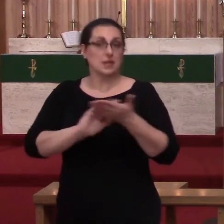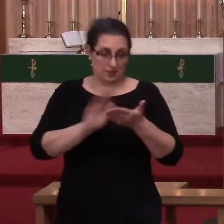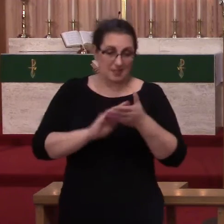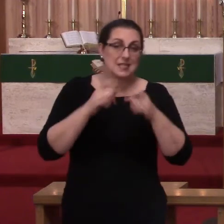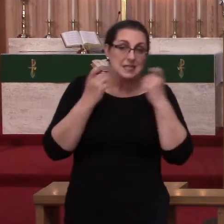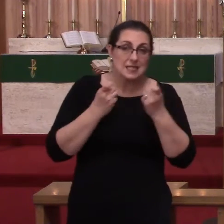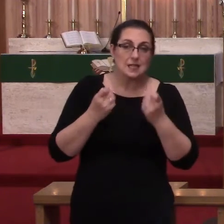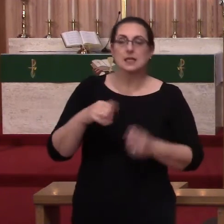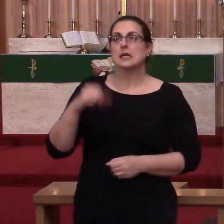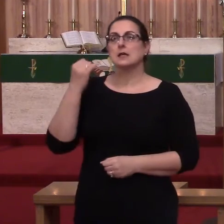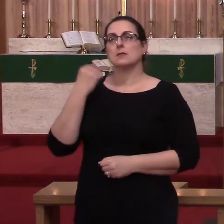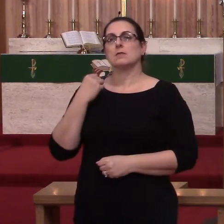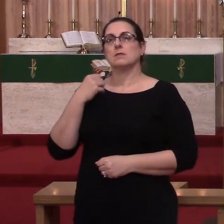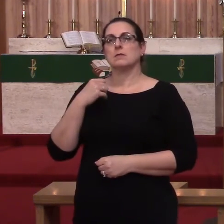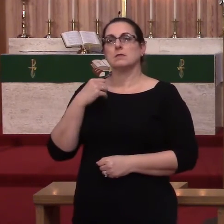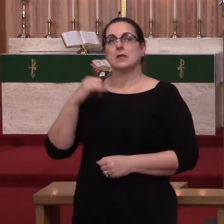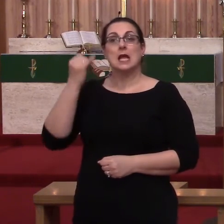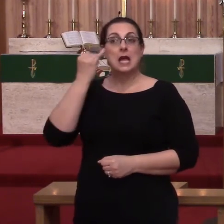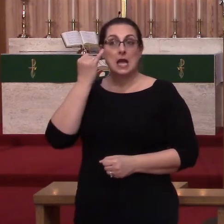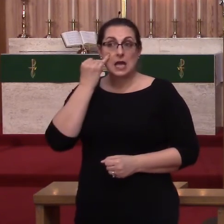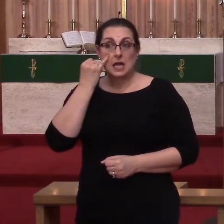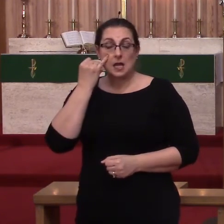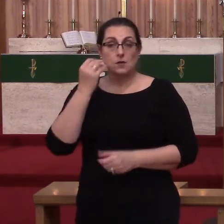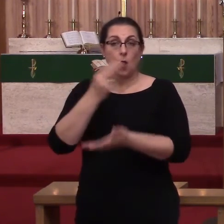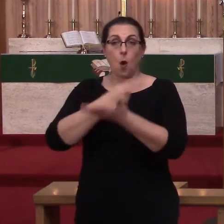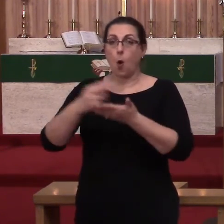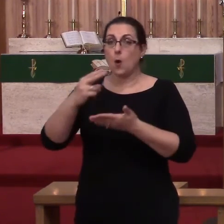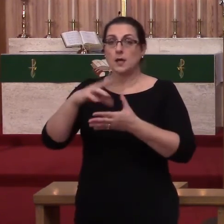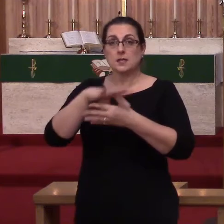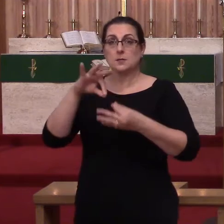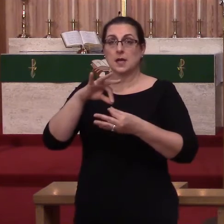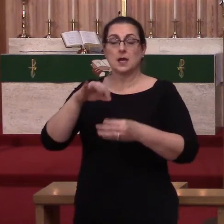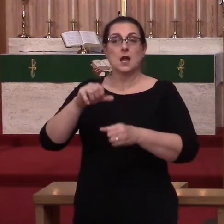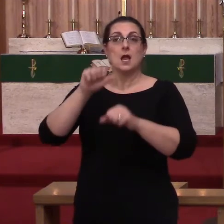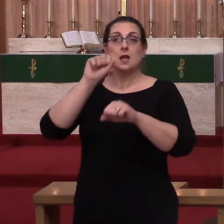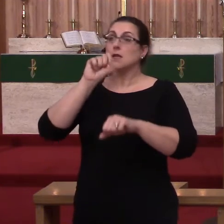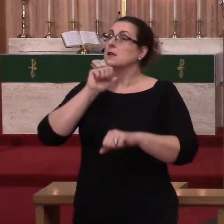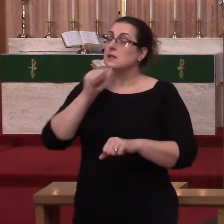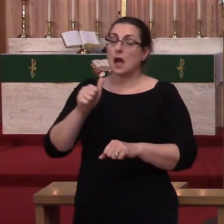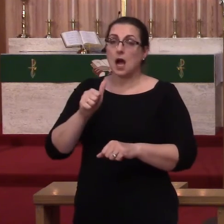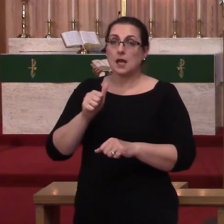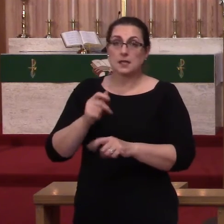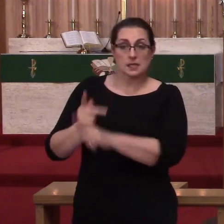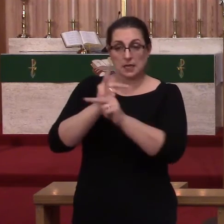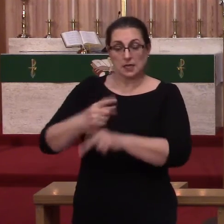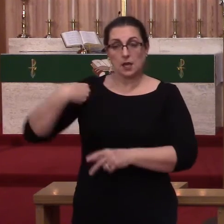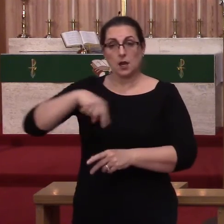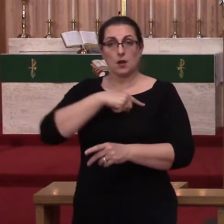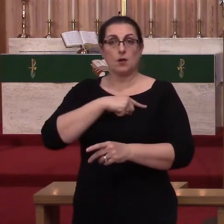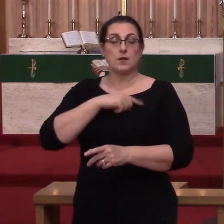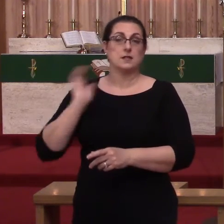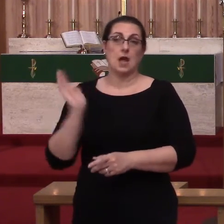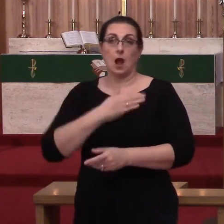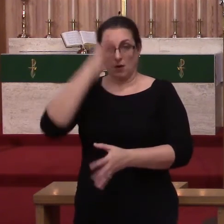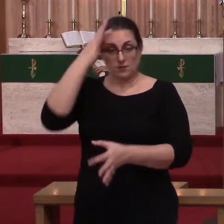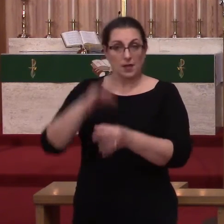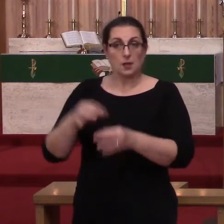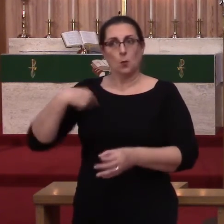faith, we would be dead, just as we confess, I cannot buy my own reason or strength. The